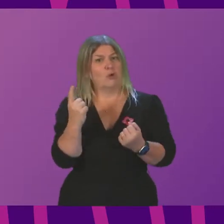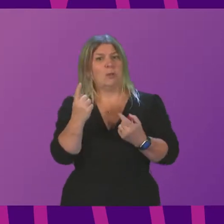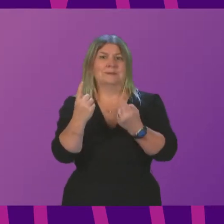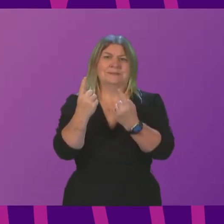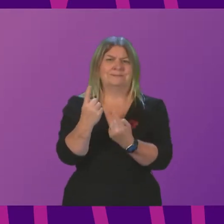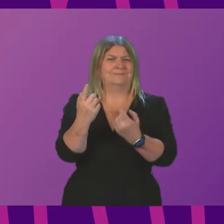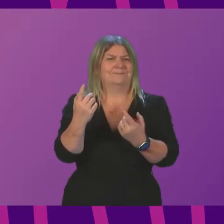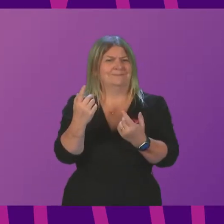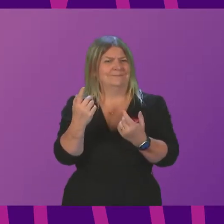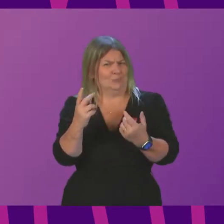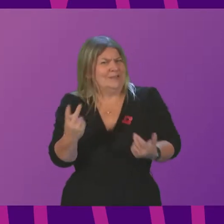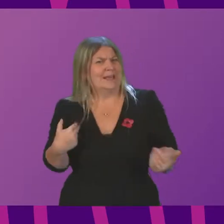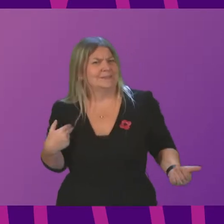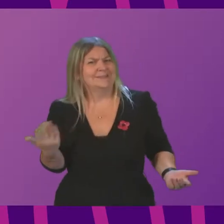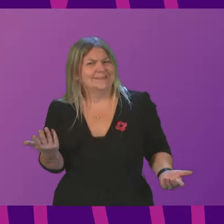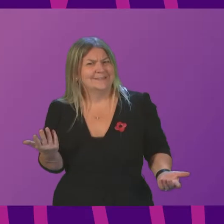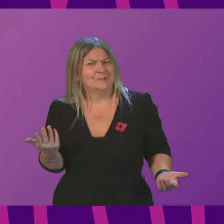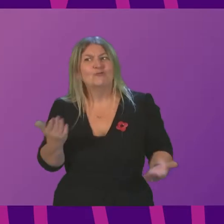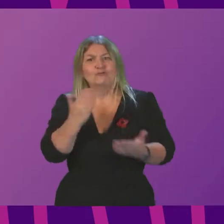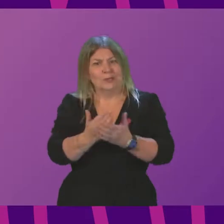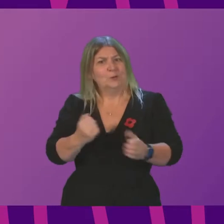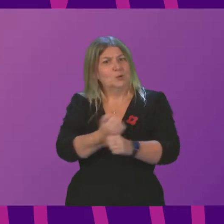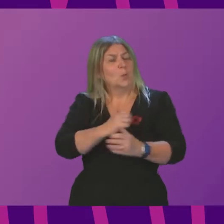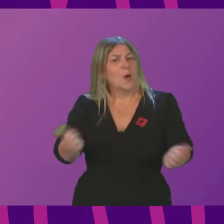any part of the UK other than London. Bill Kidd.